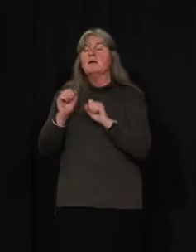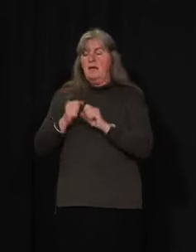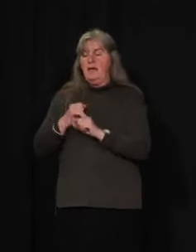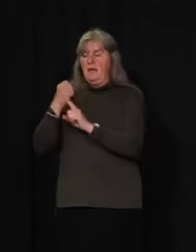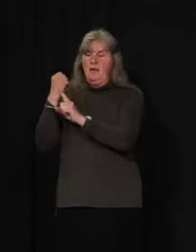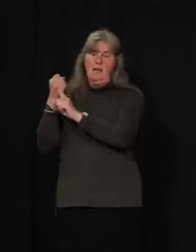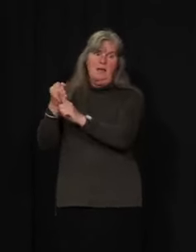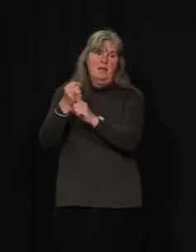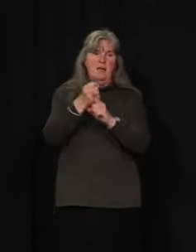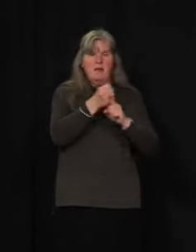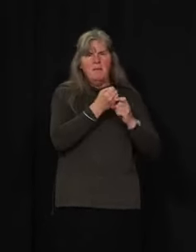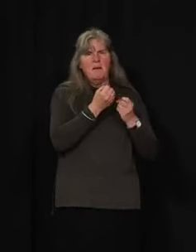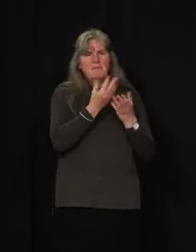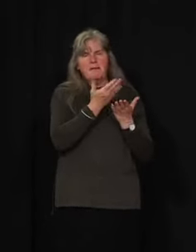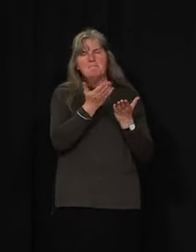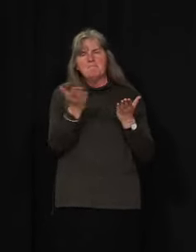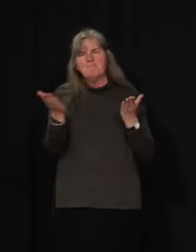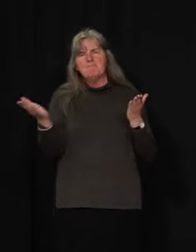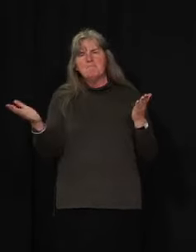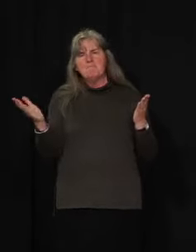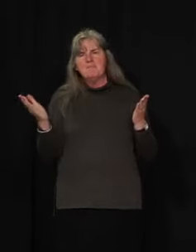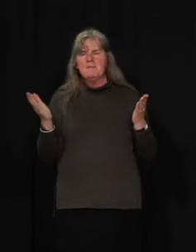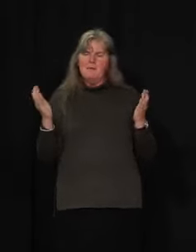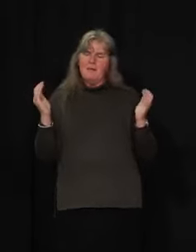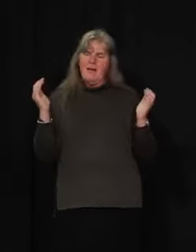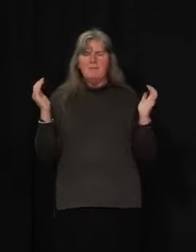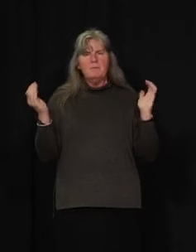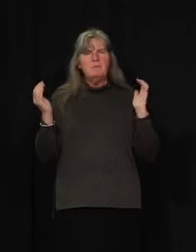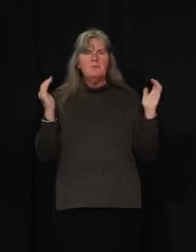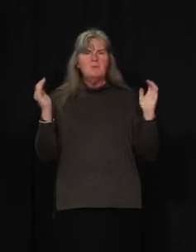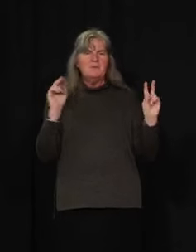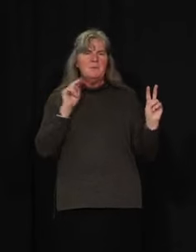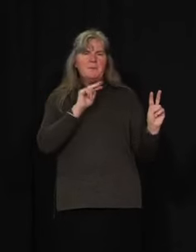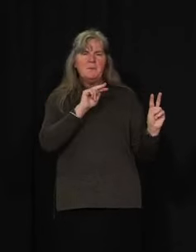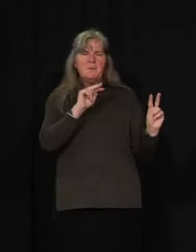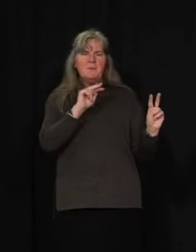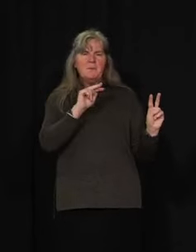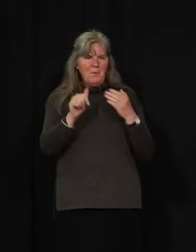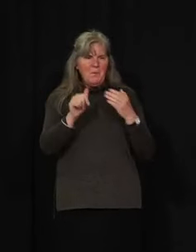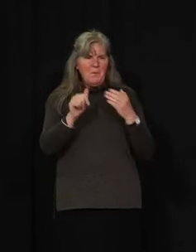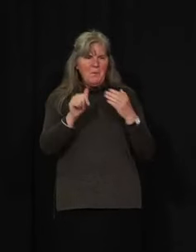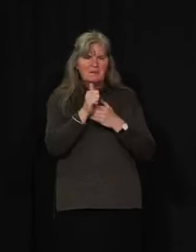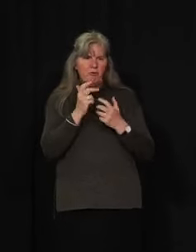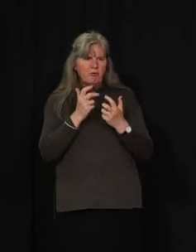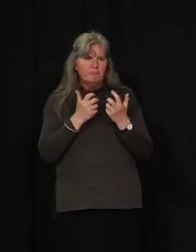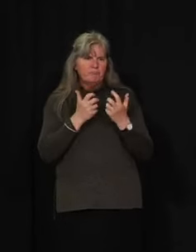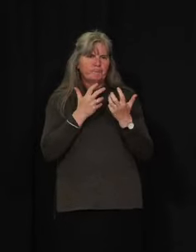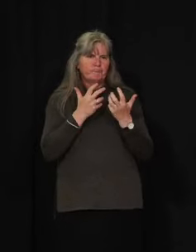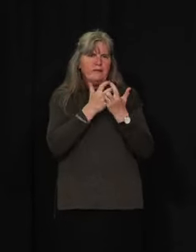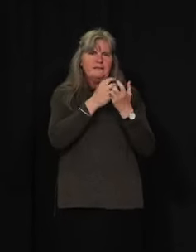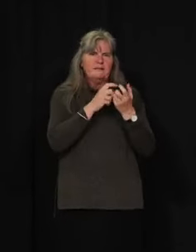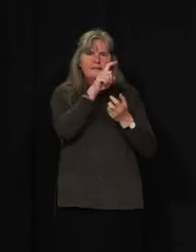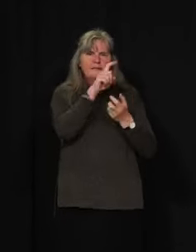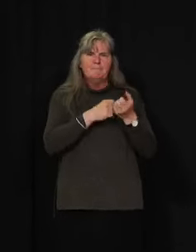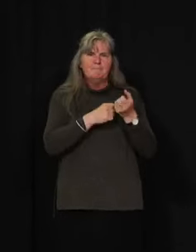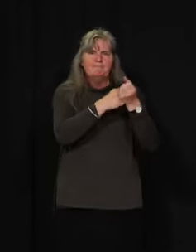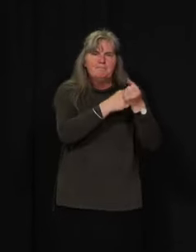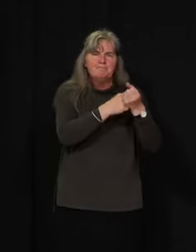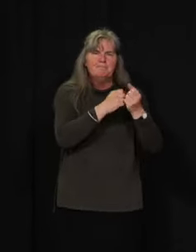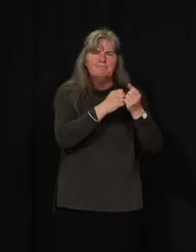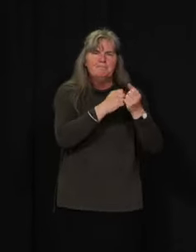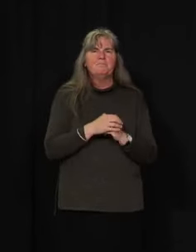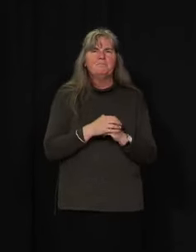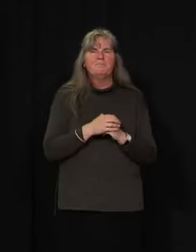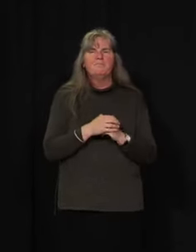as well. So, again, we need a proportionate response to proportionate risk. And we can't be